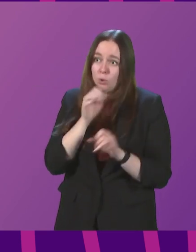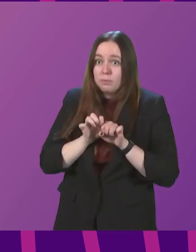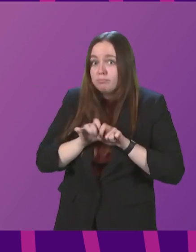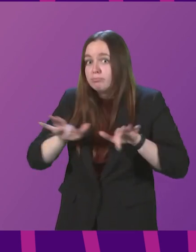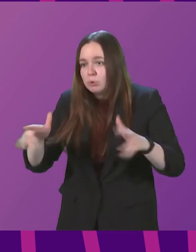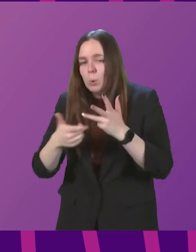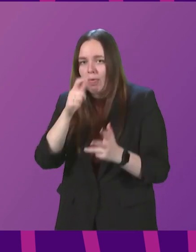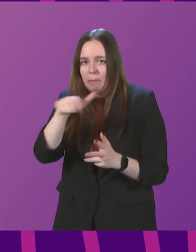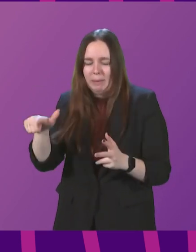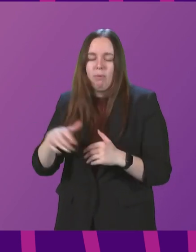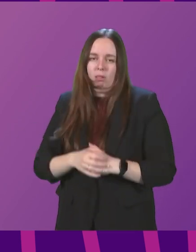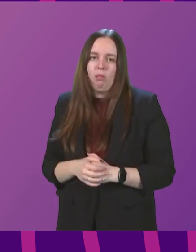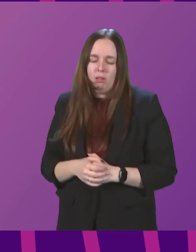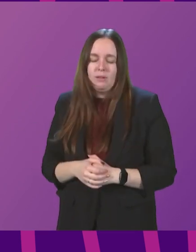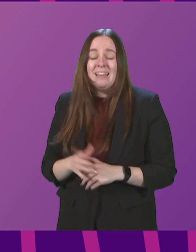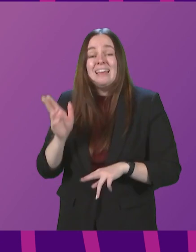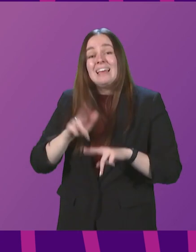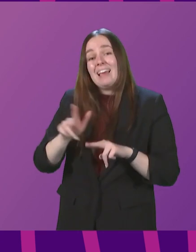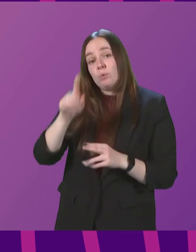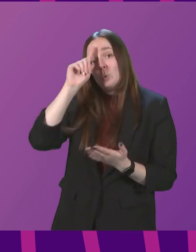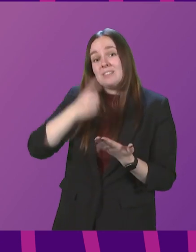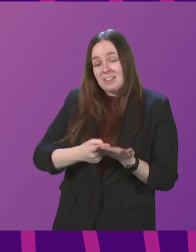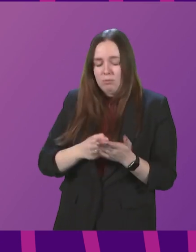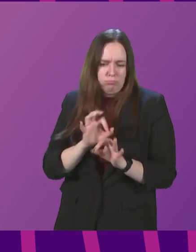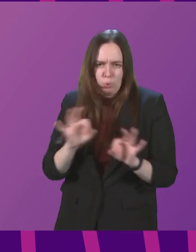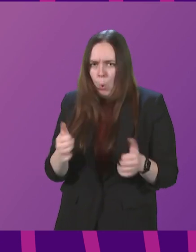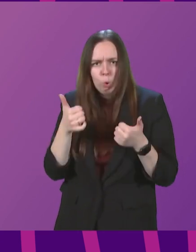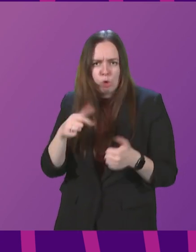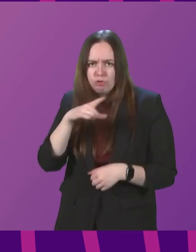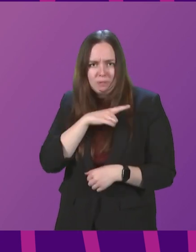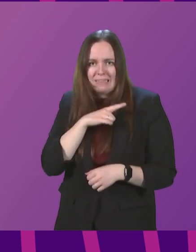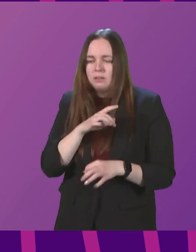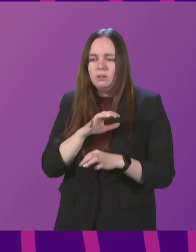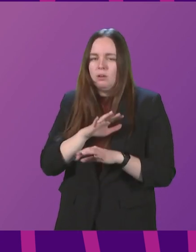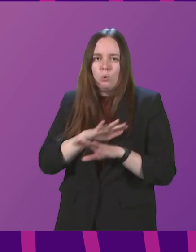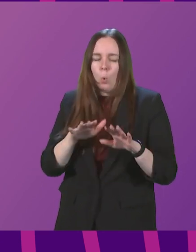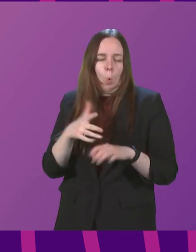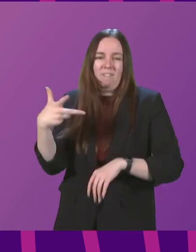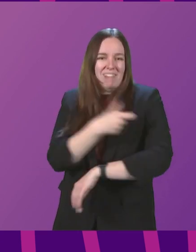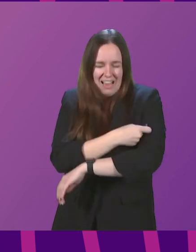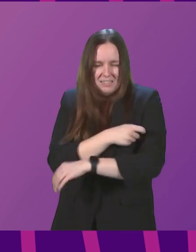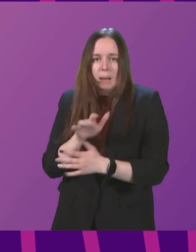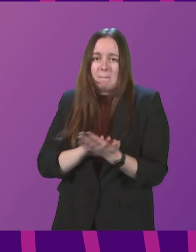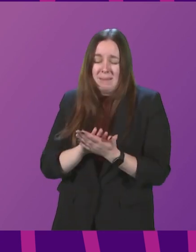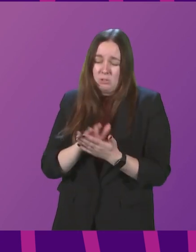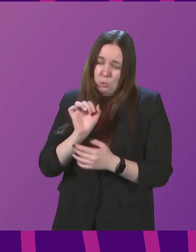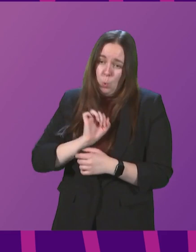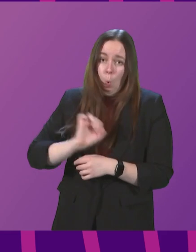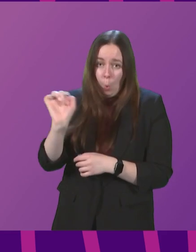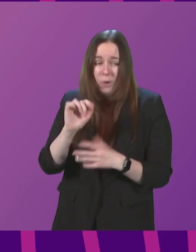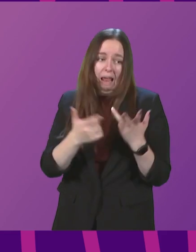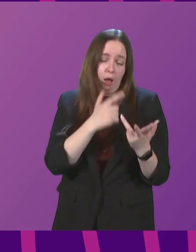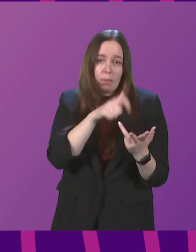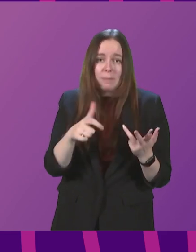on to others. If you choose, therefore, without good reason not to be fully vaccinated, you are putting your own and others'